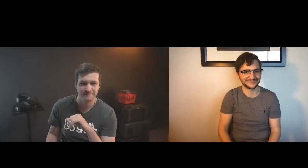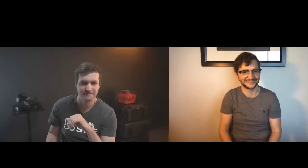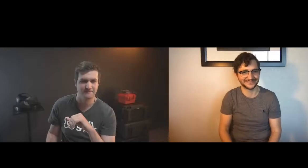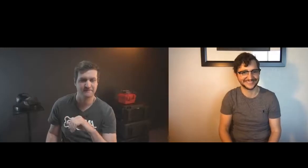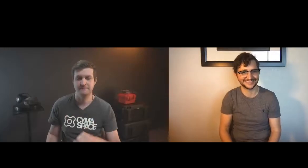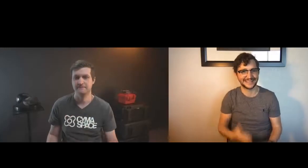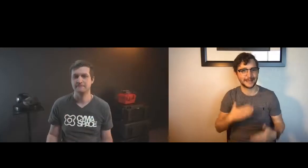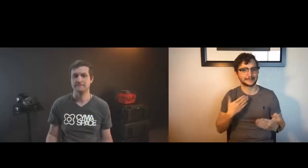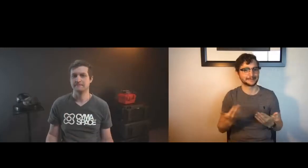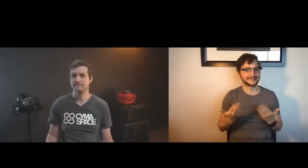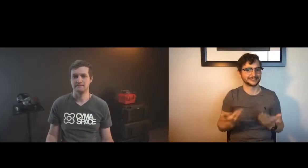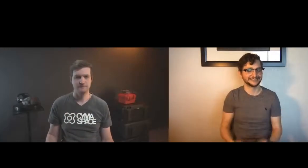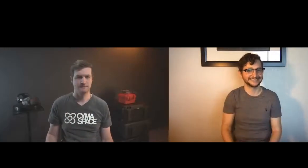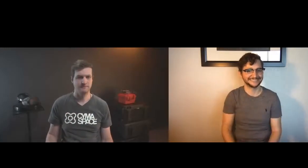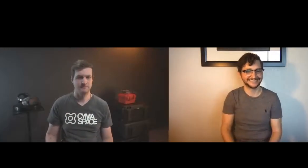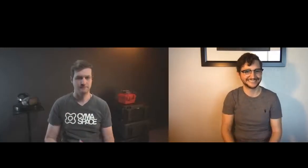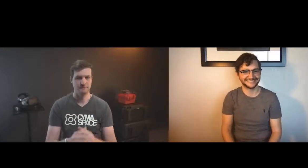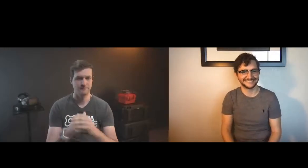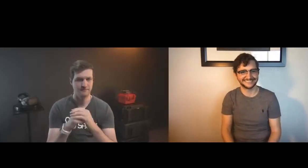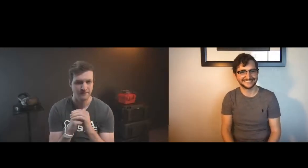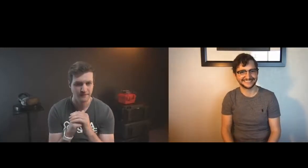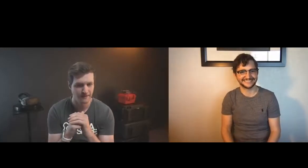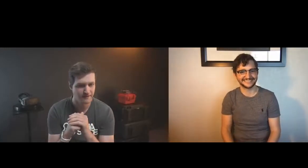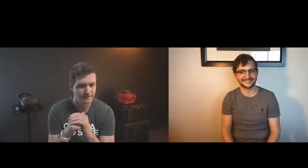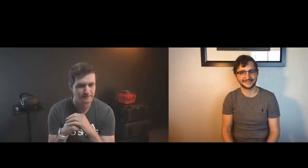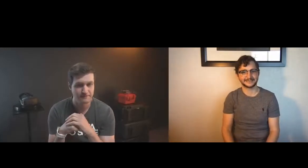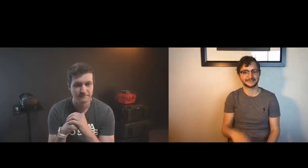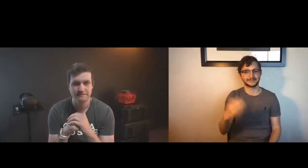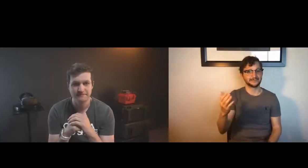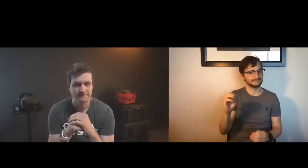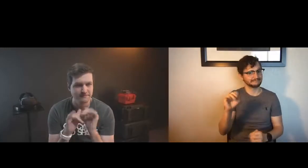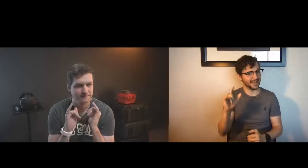hi everyone i'm really happy to be here